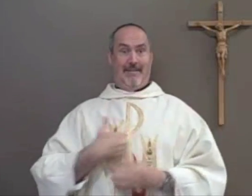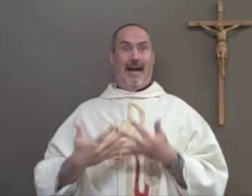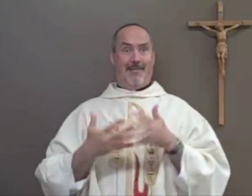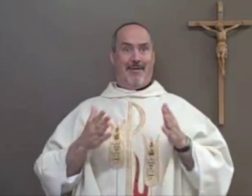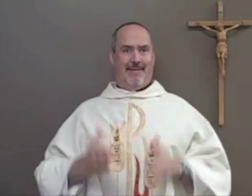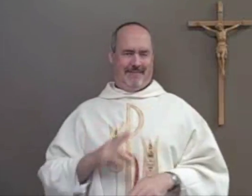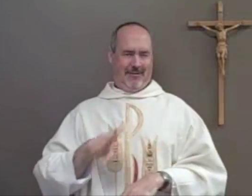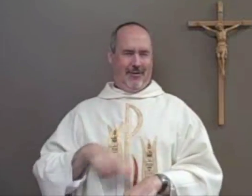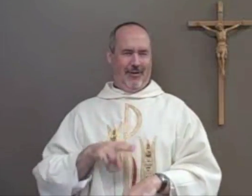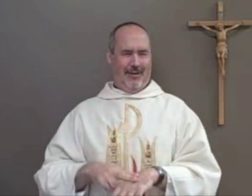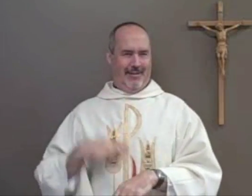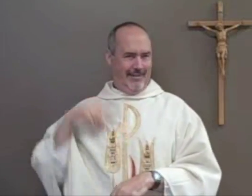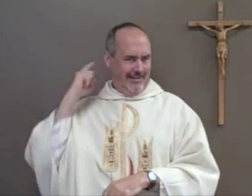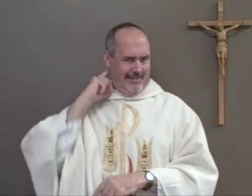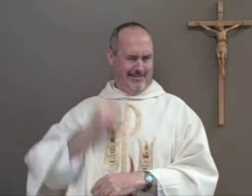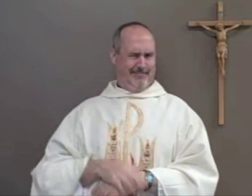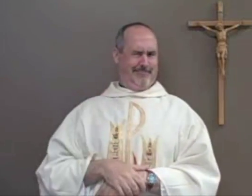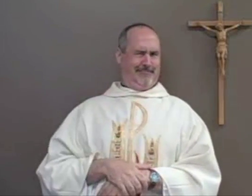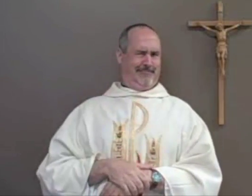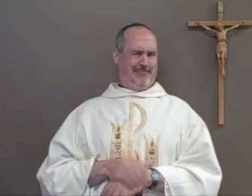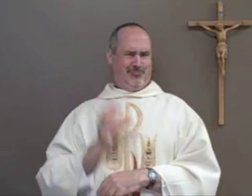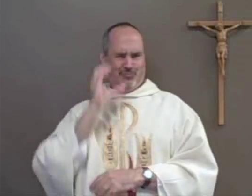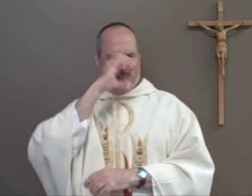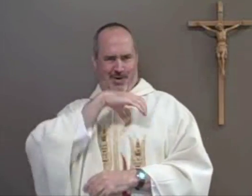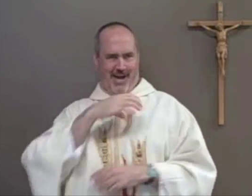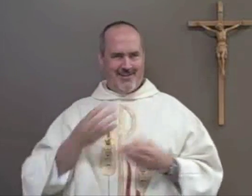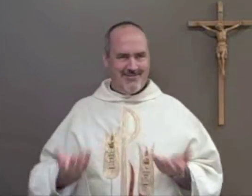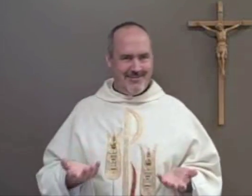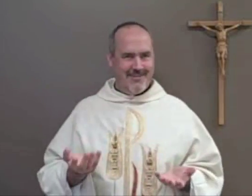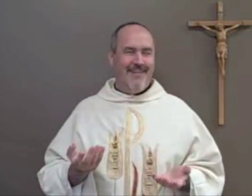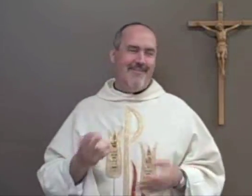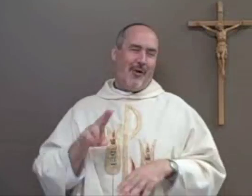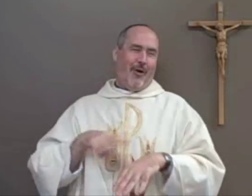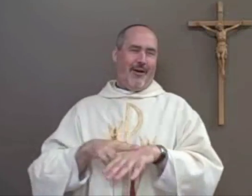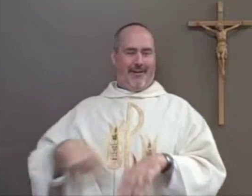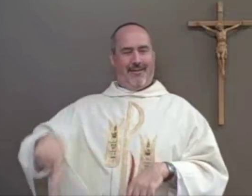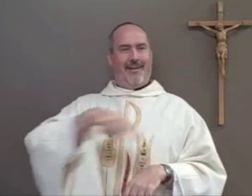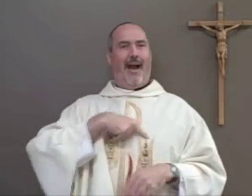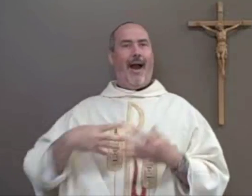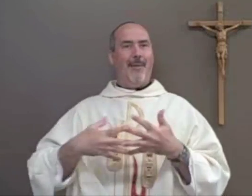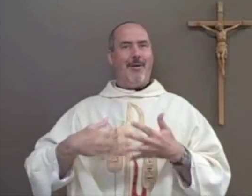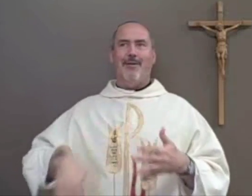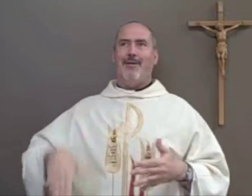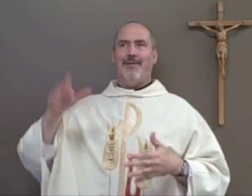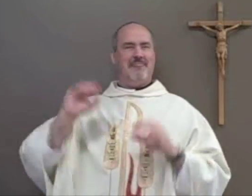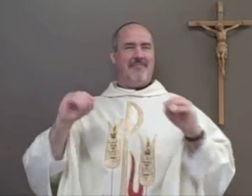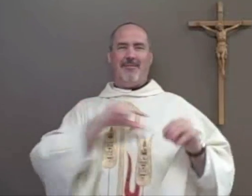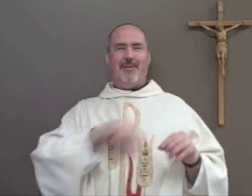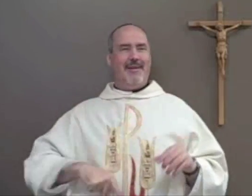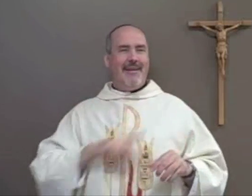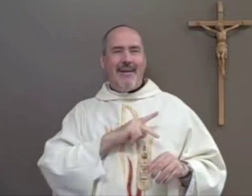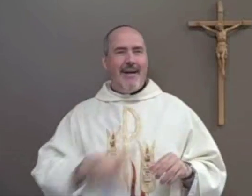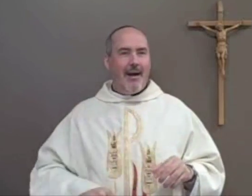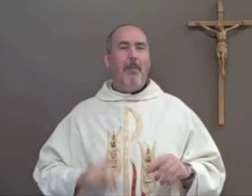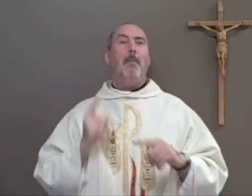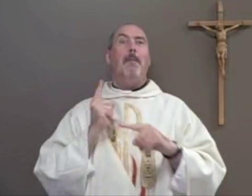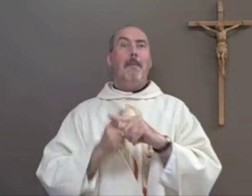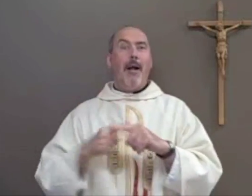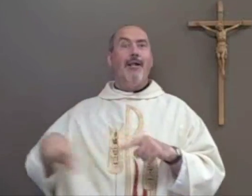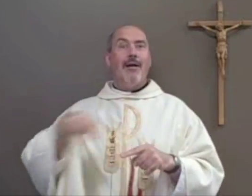on her speech now of course as an American I kind of thought this was strange because we didn't grow up with kings and queens here